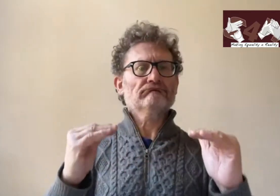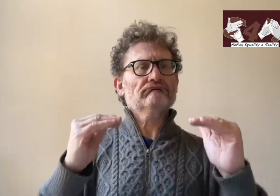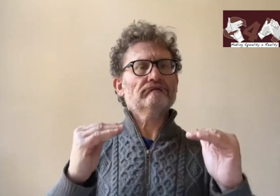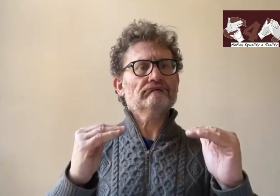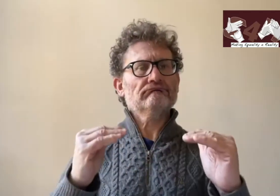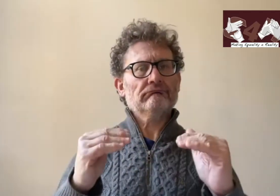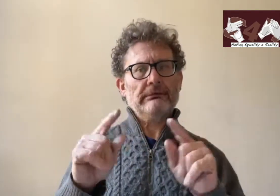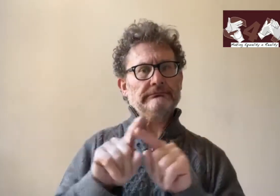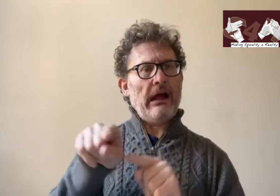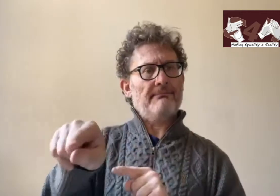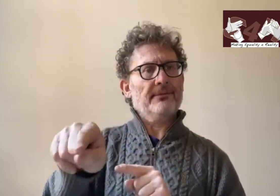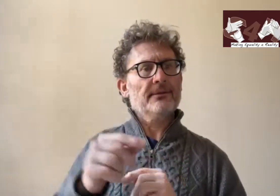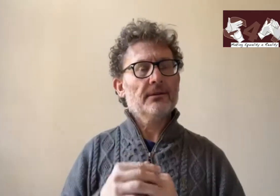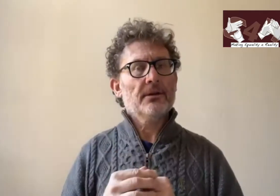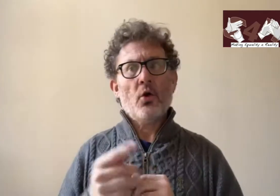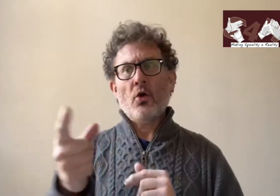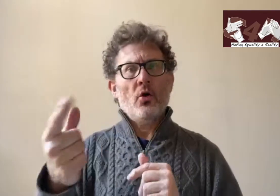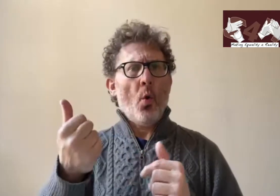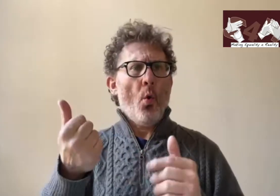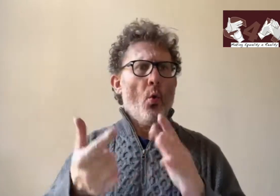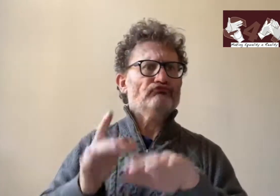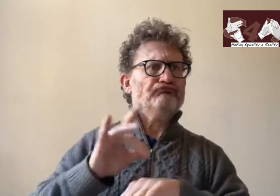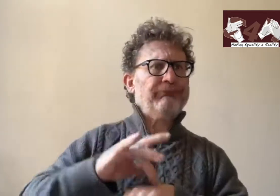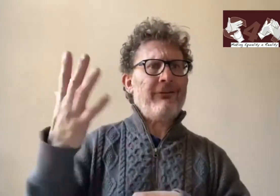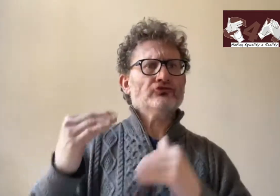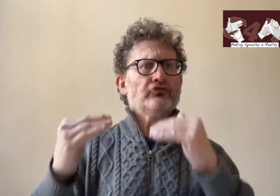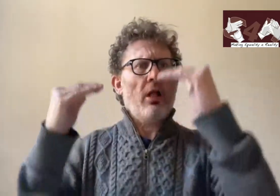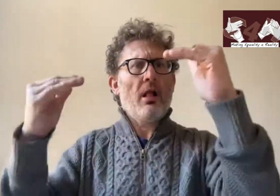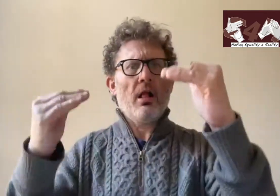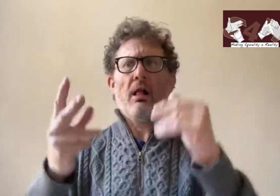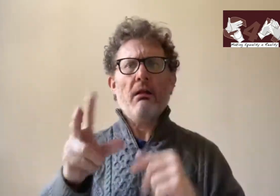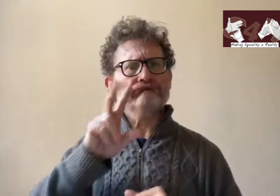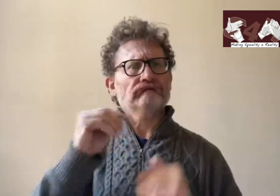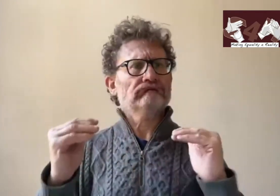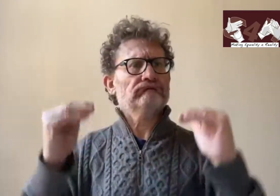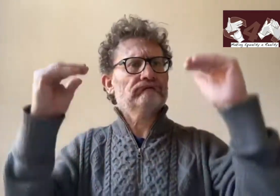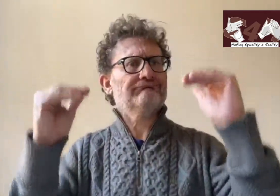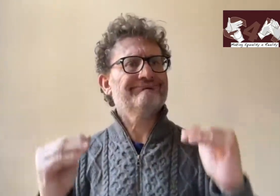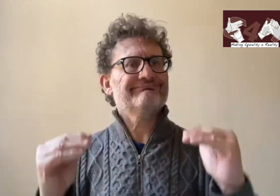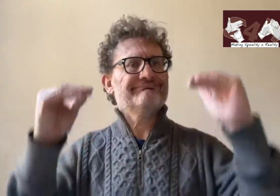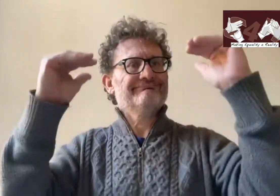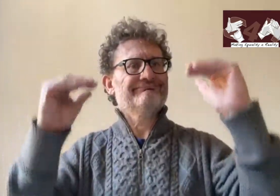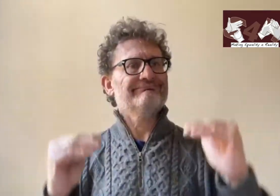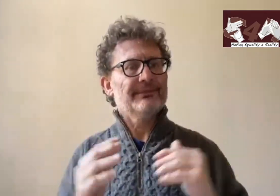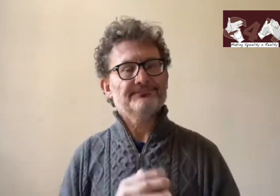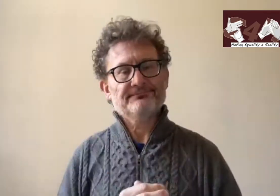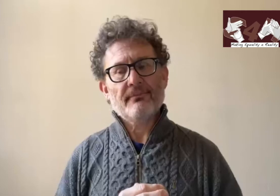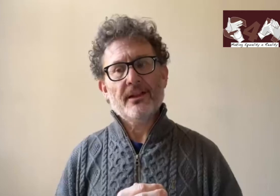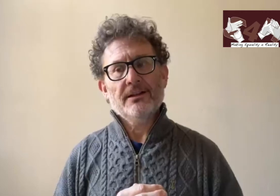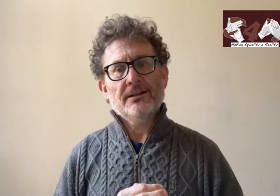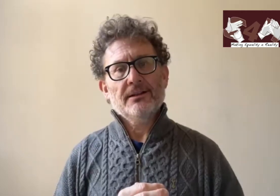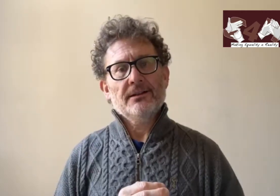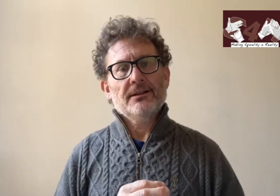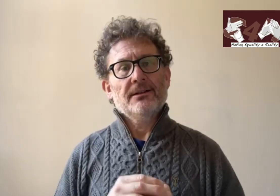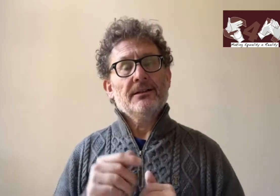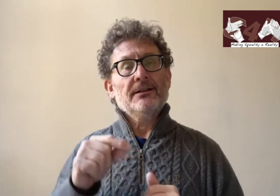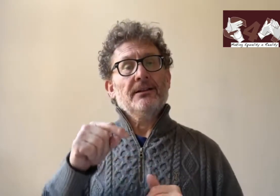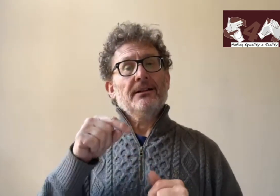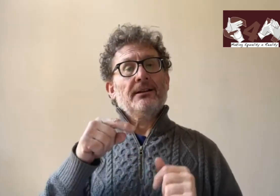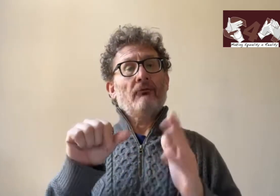deaf would be using language at a particular level but those who aren't again will be using a certain level of language